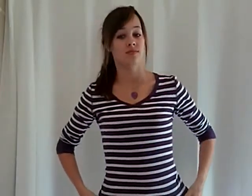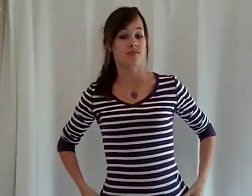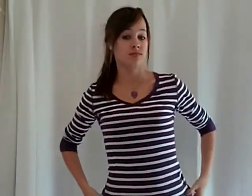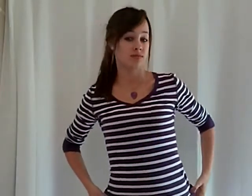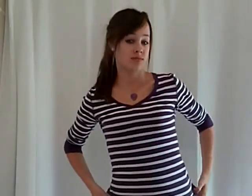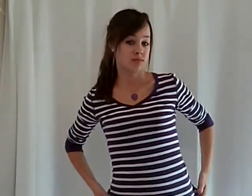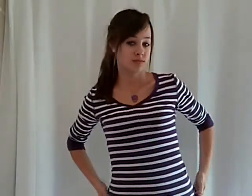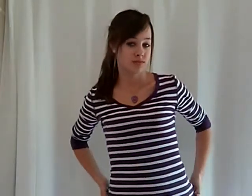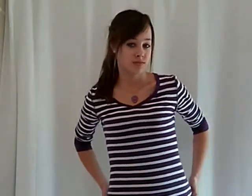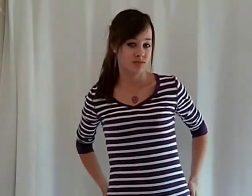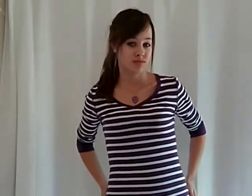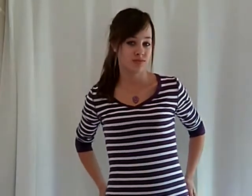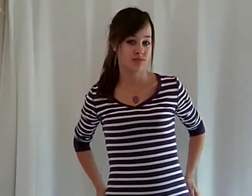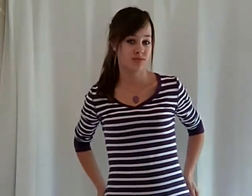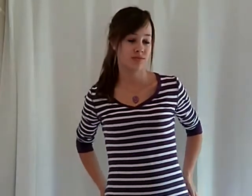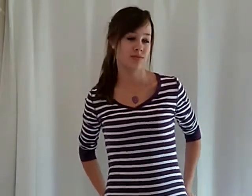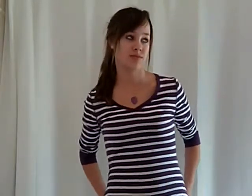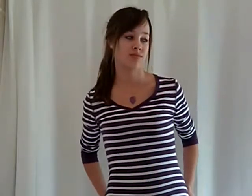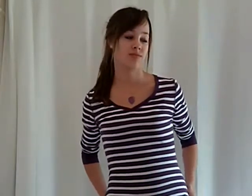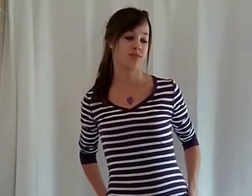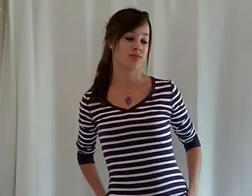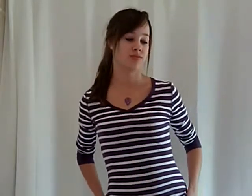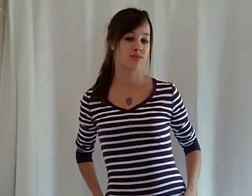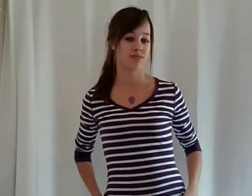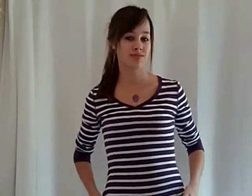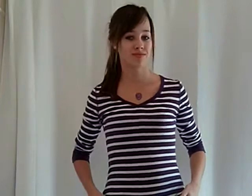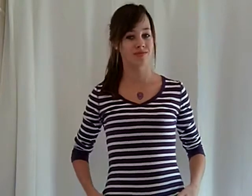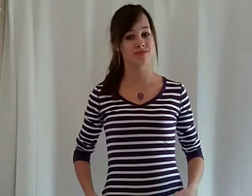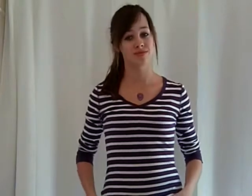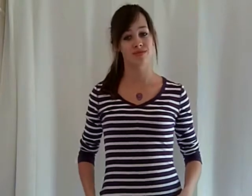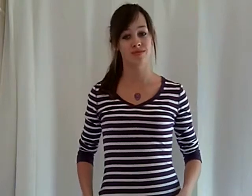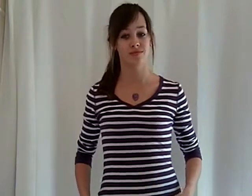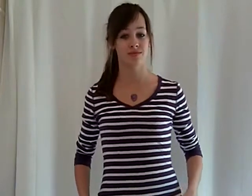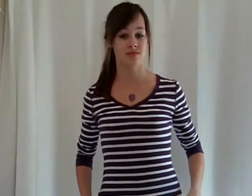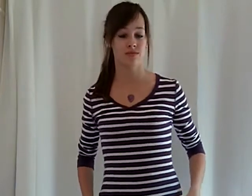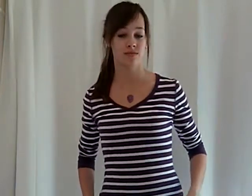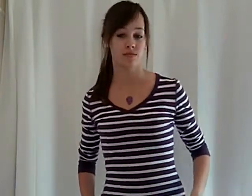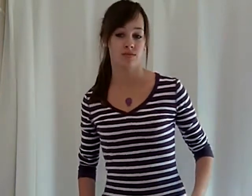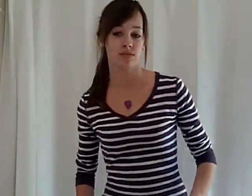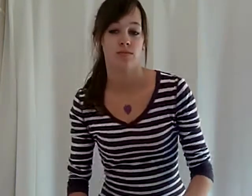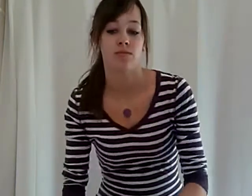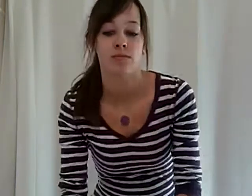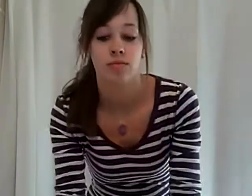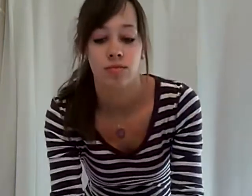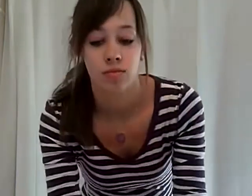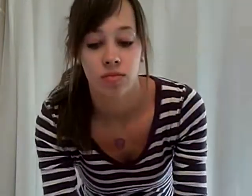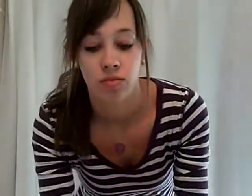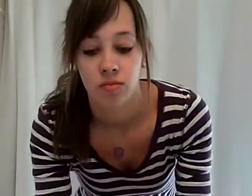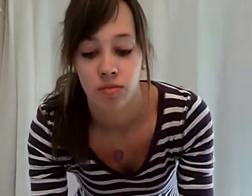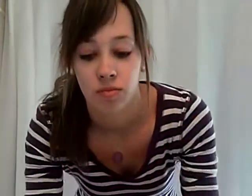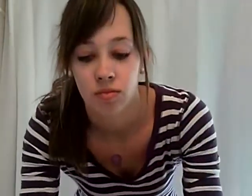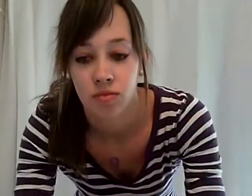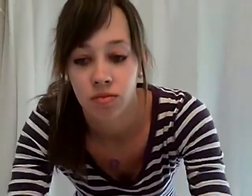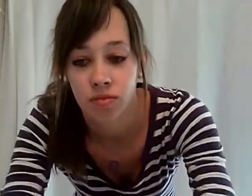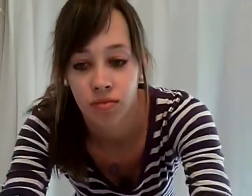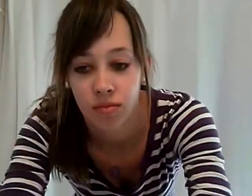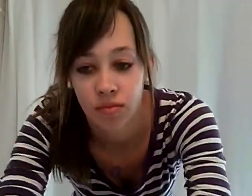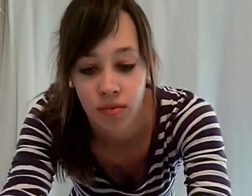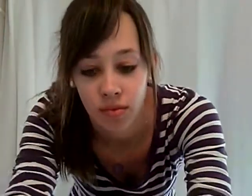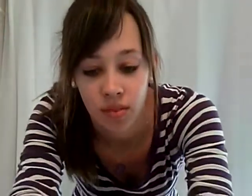I like the way you sound in the morning. We're on the phone and we're out of warning. I realize your